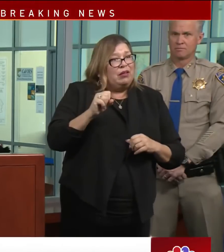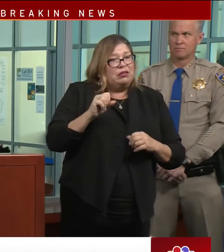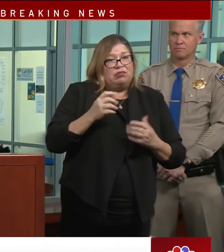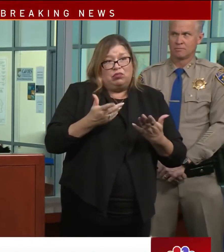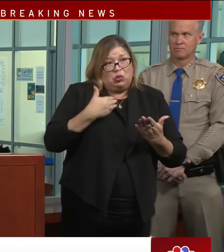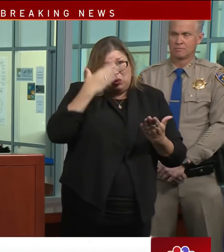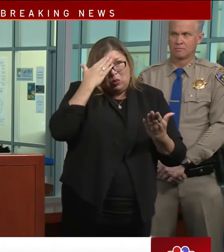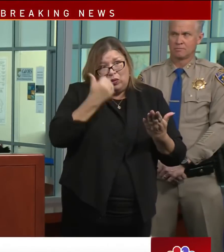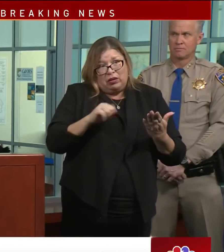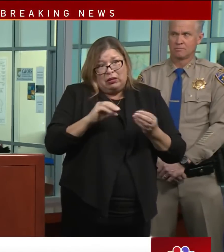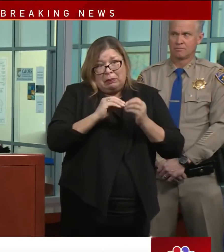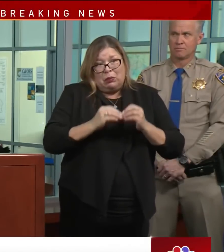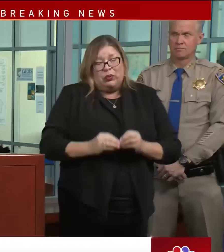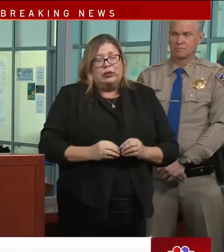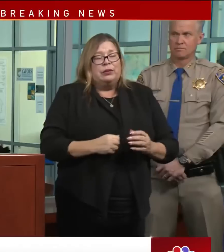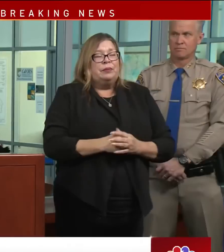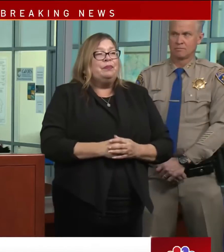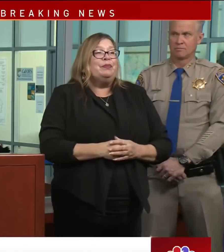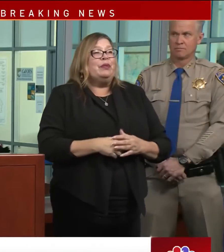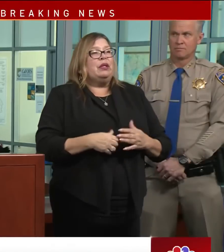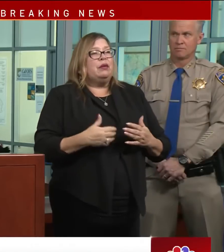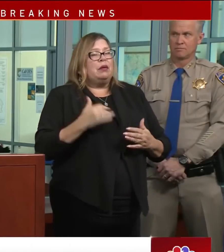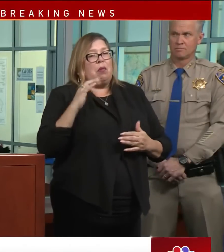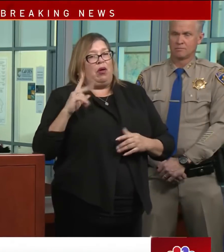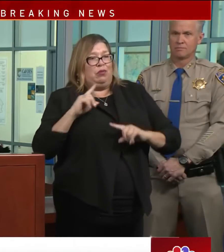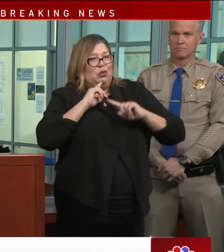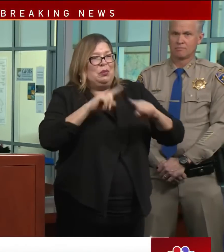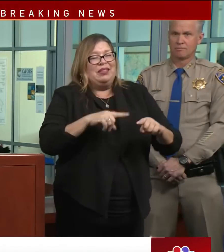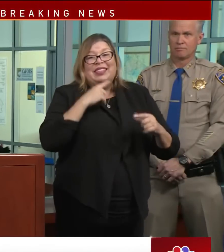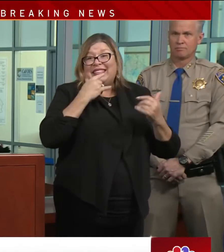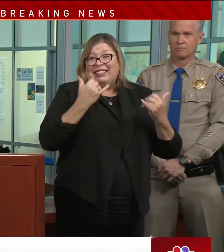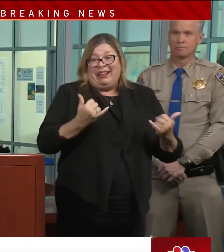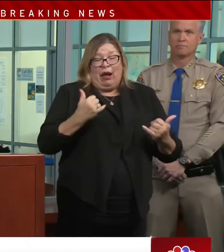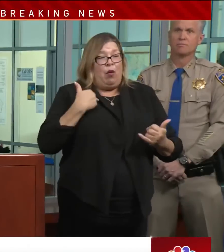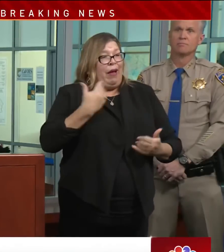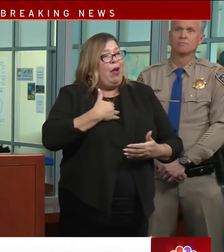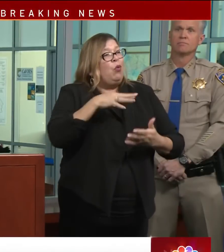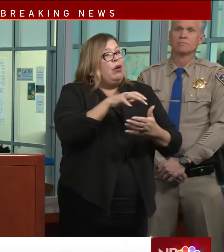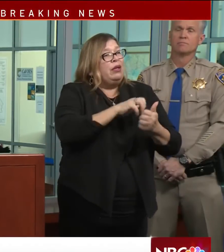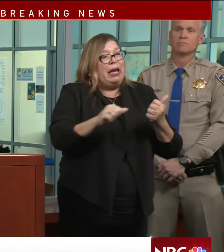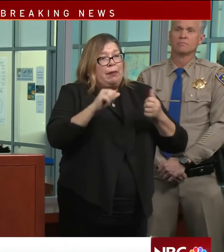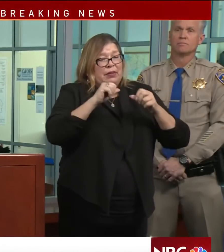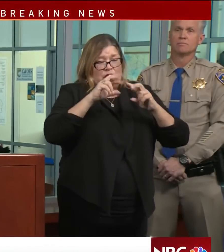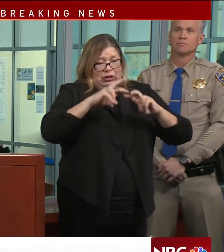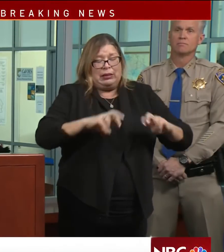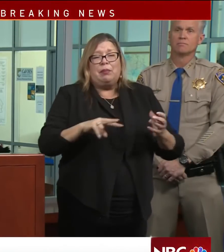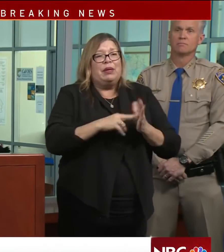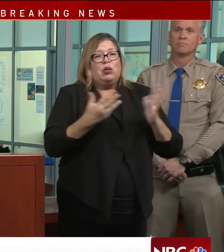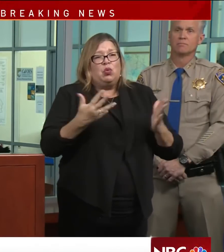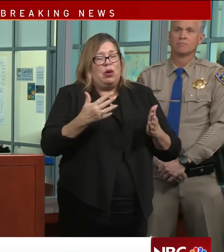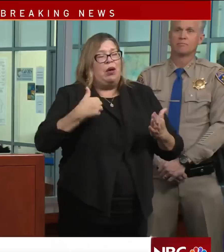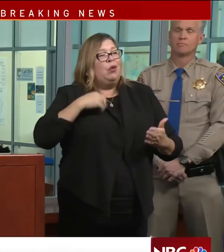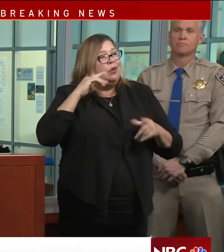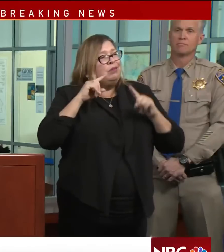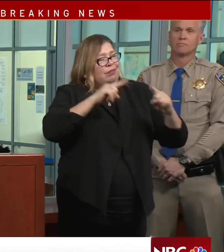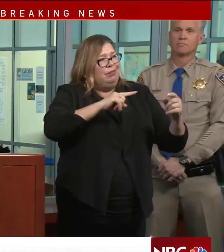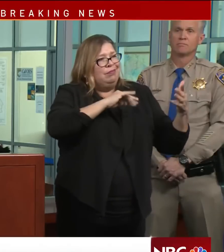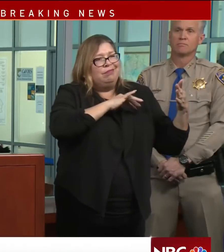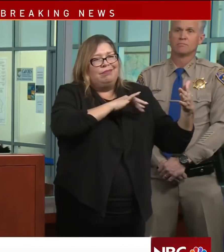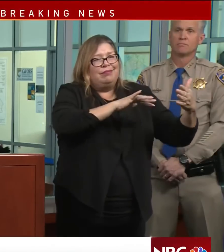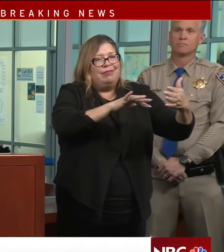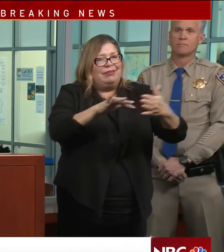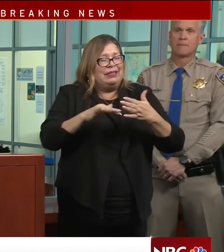So right now, as part of the damage assessment that's underway is to get a better sense of exactly the number of homes that have been